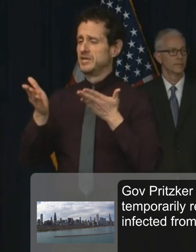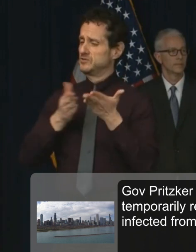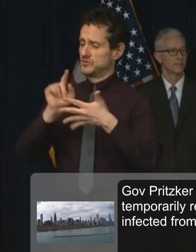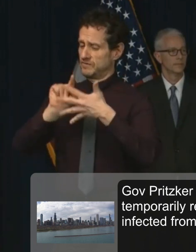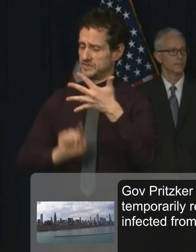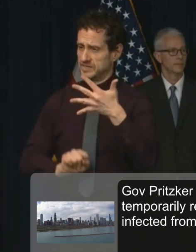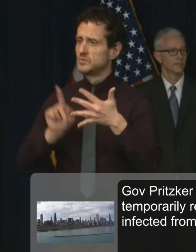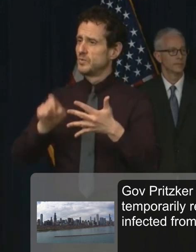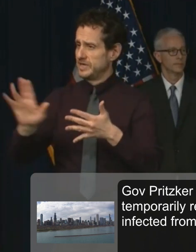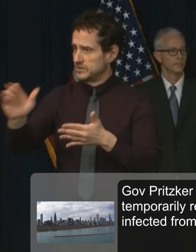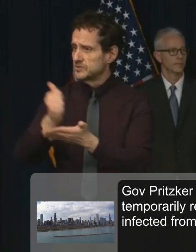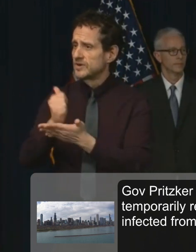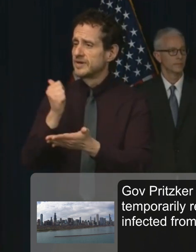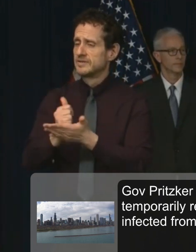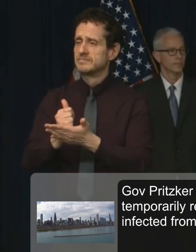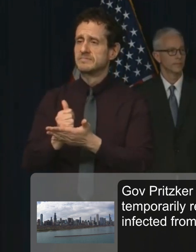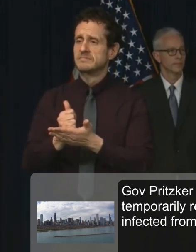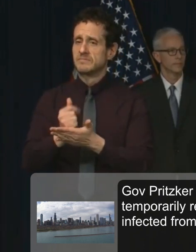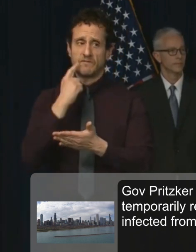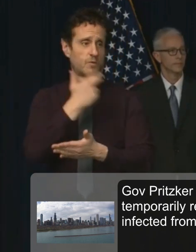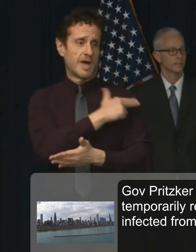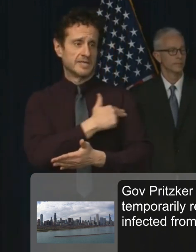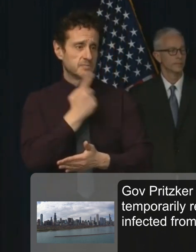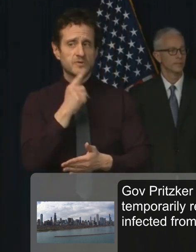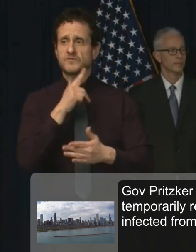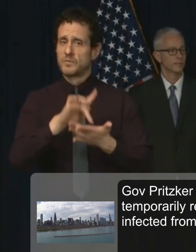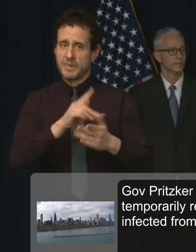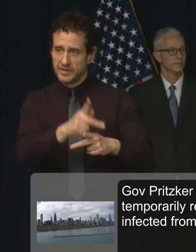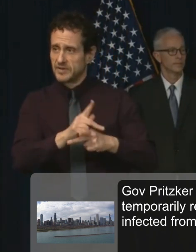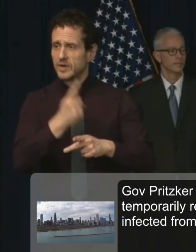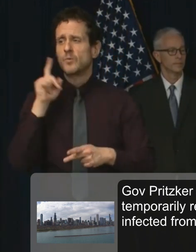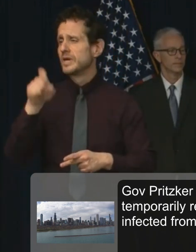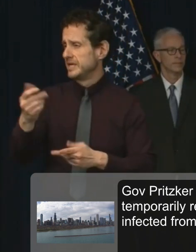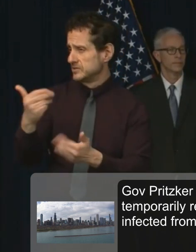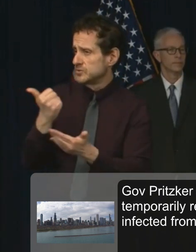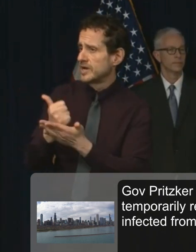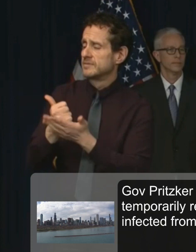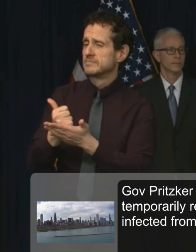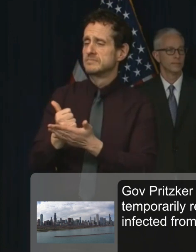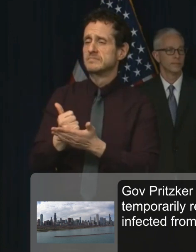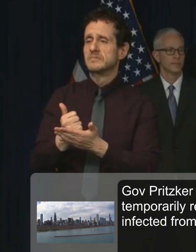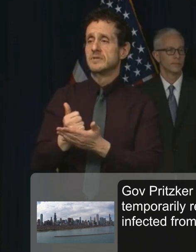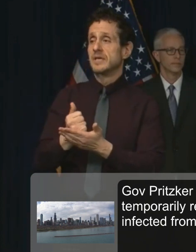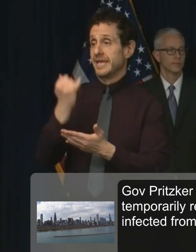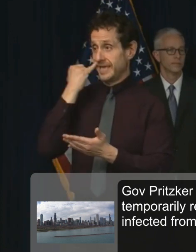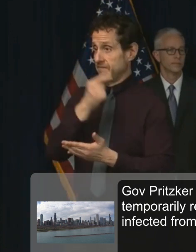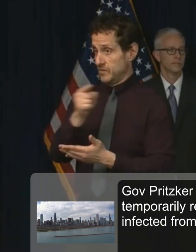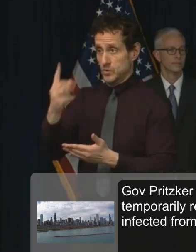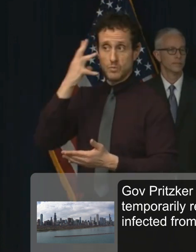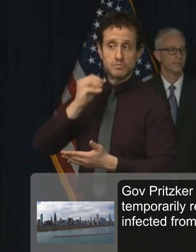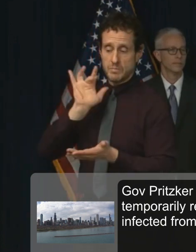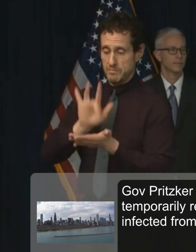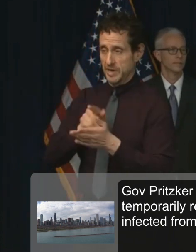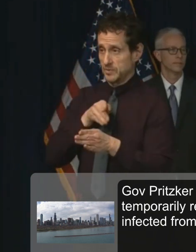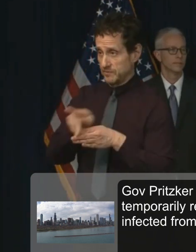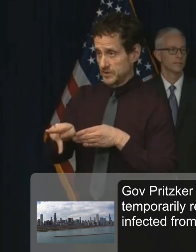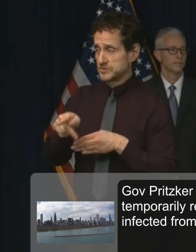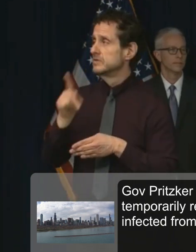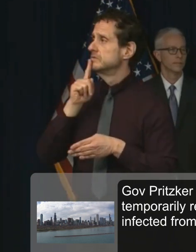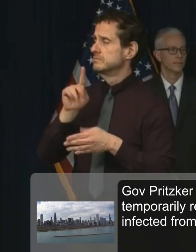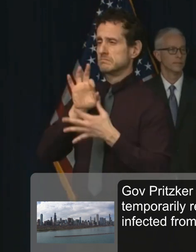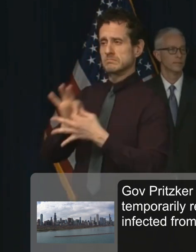hospital ecosystem, we need you. Medical professionals can connect with Chicago